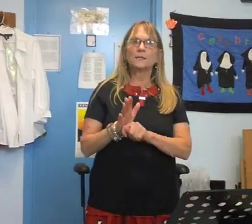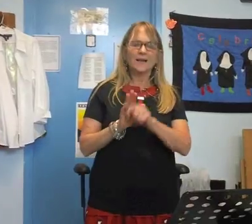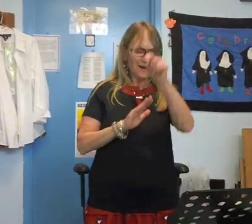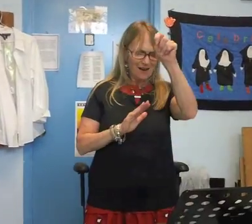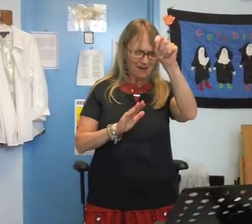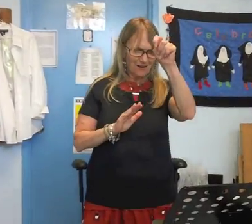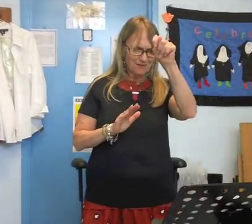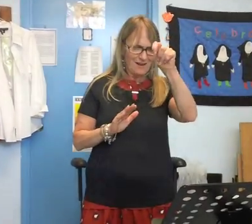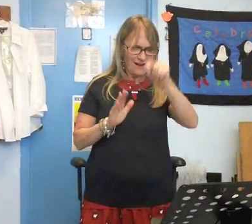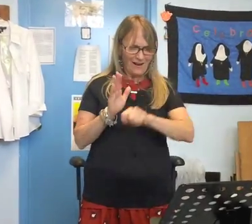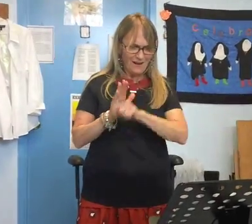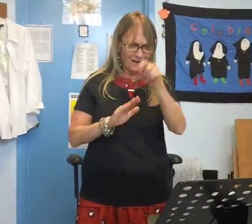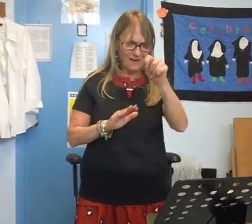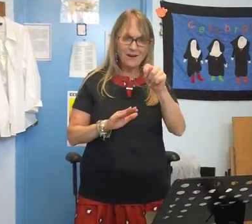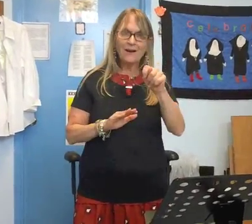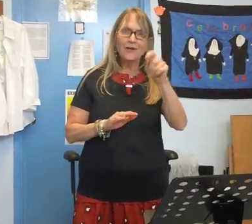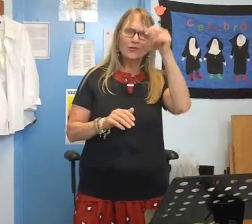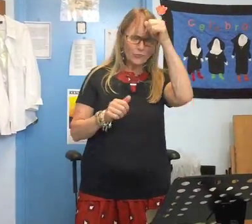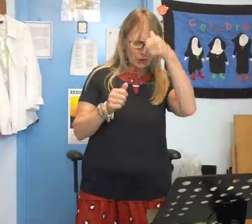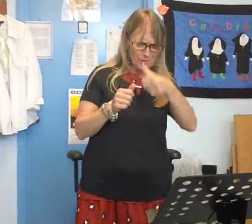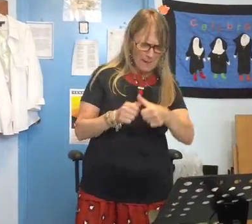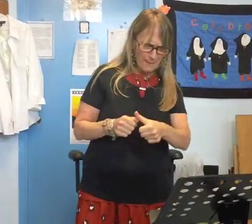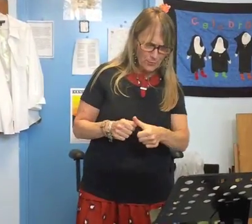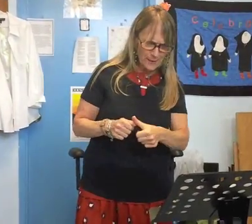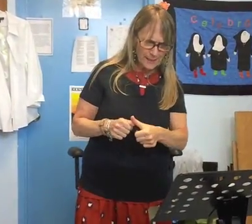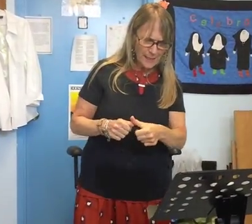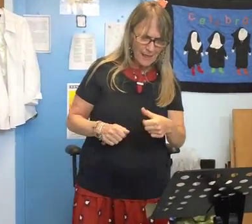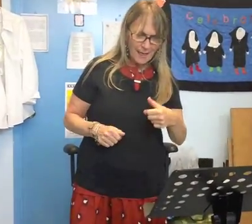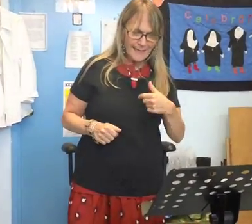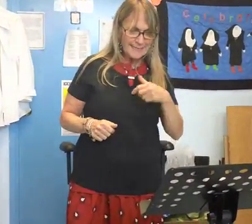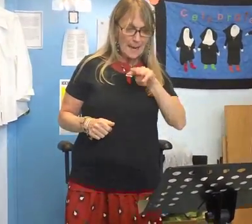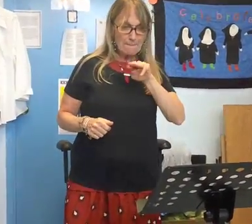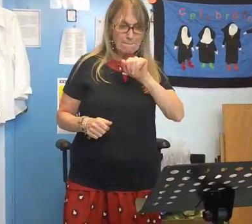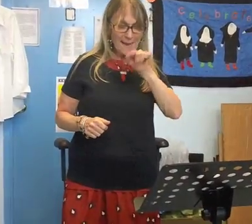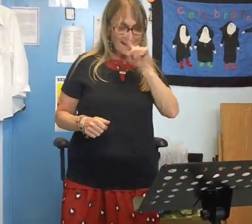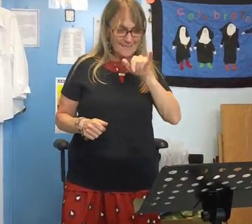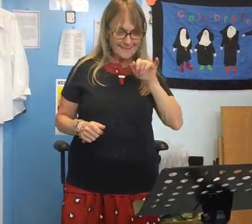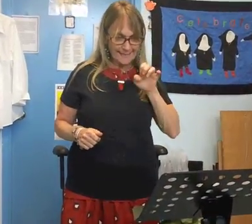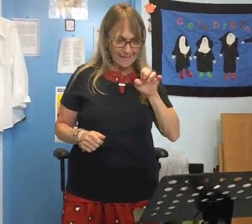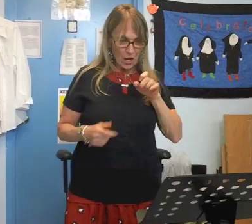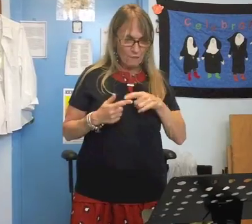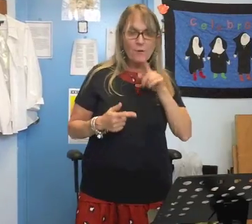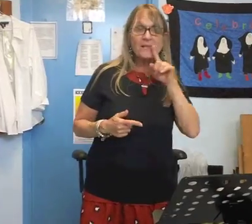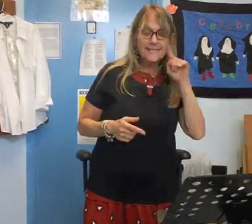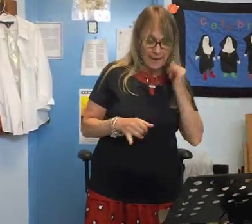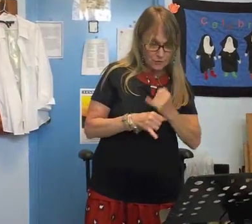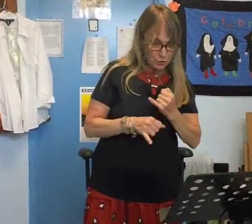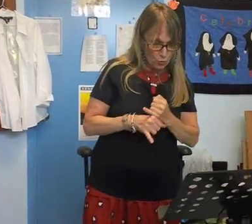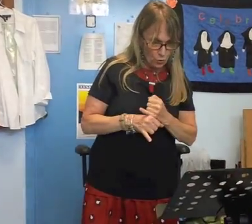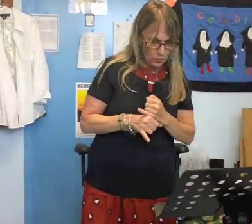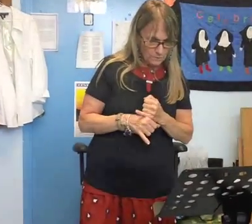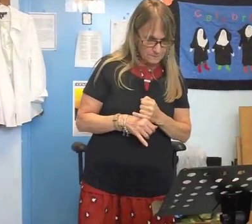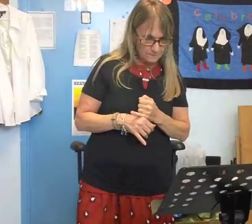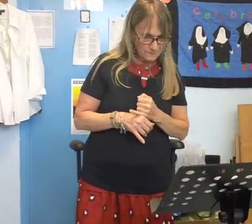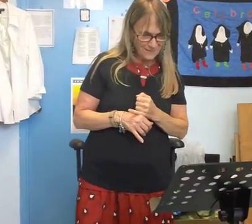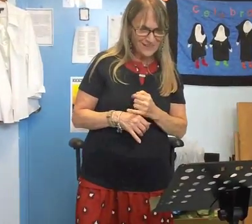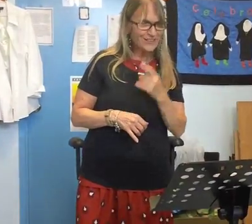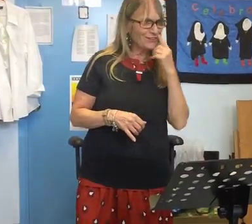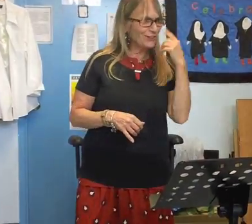Tuck Tuck Tuck don't you remember me it's Maisie from the deaf school look